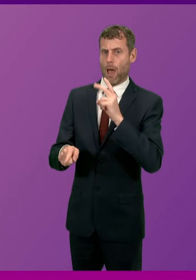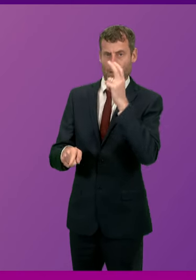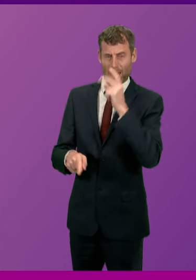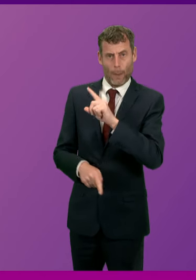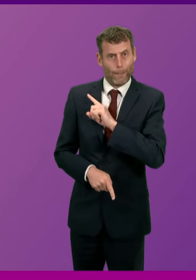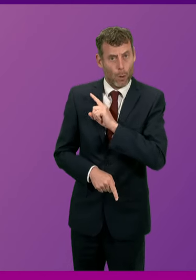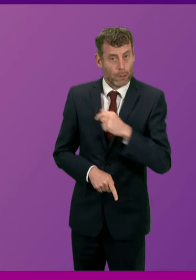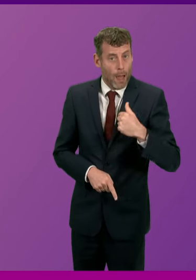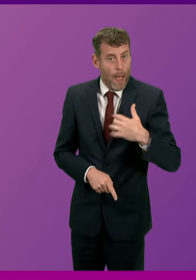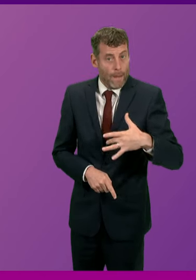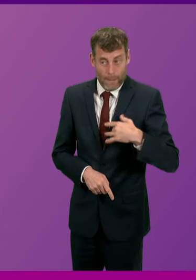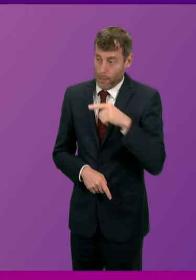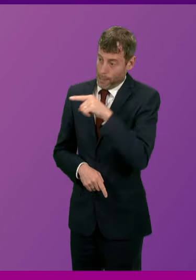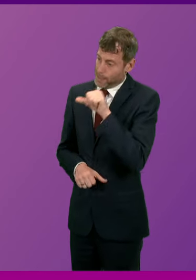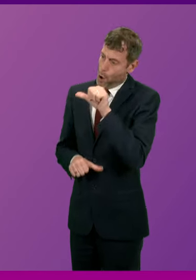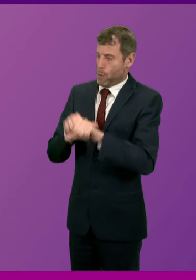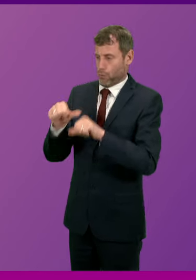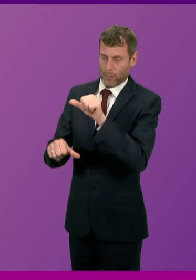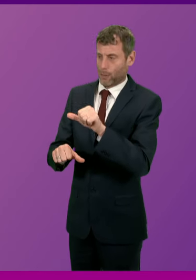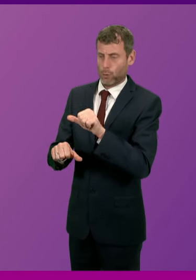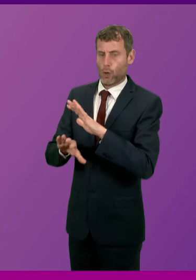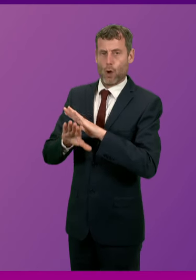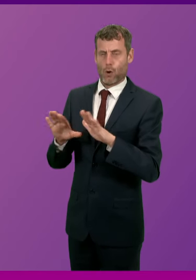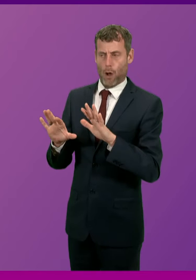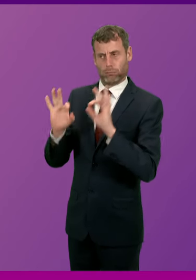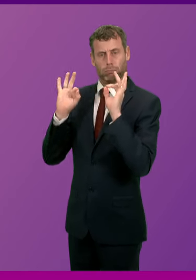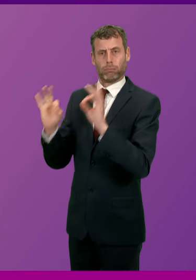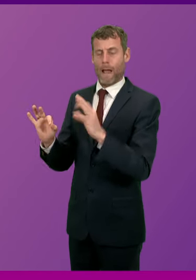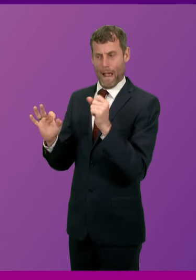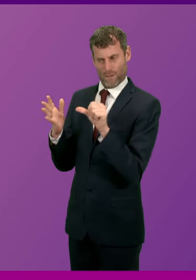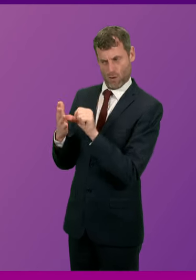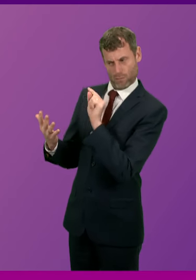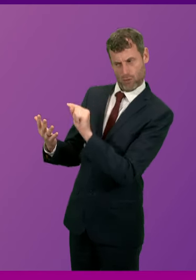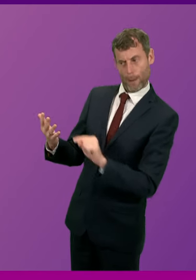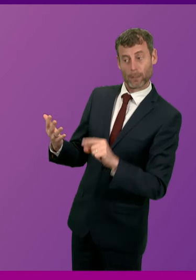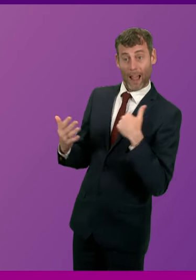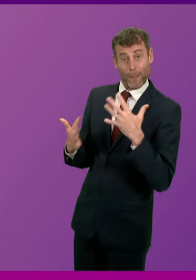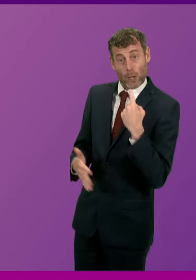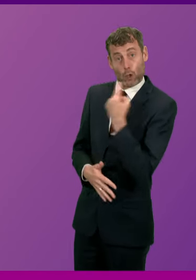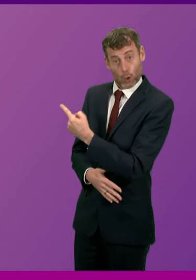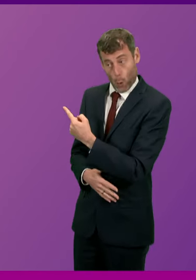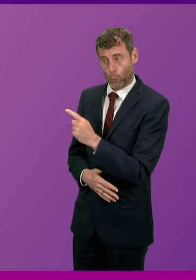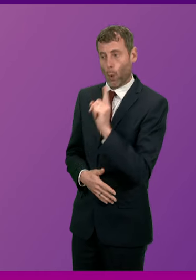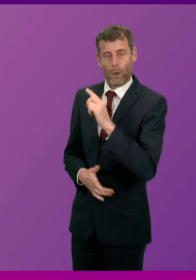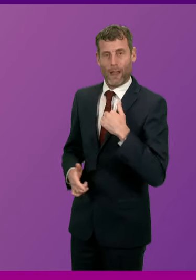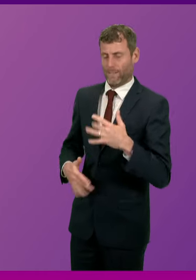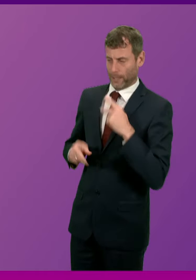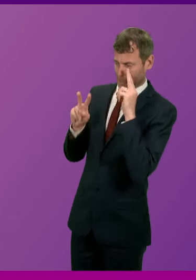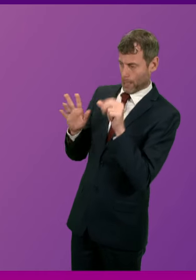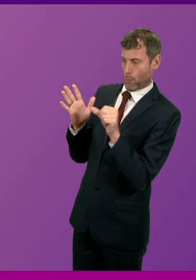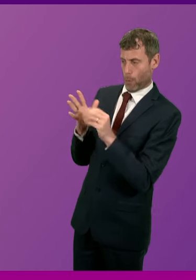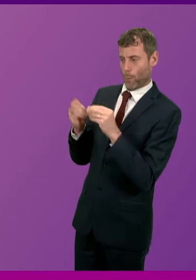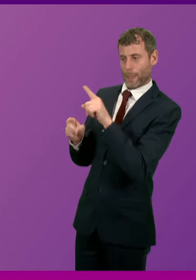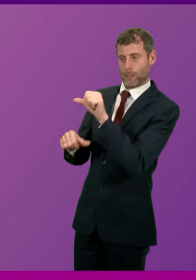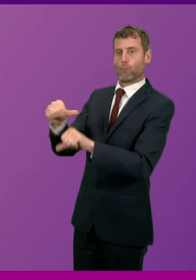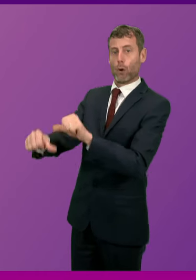I felt the process was tainted, for the reasons that I rehearsed last week at First Minister's questions. And yesterday,